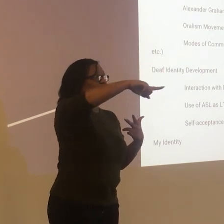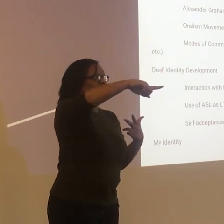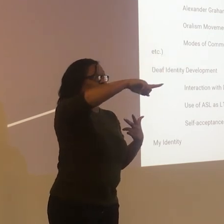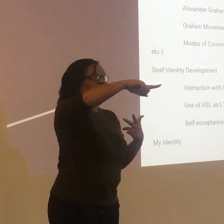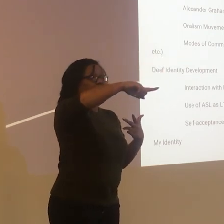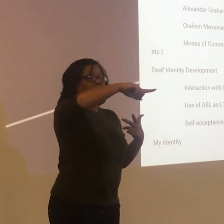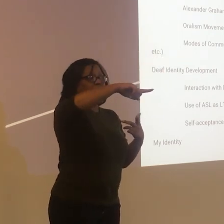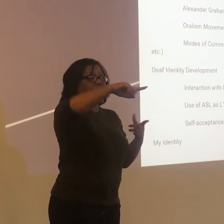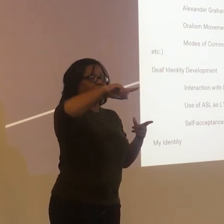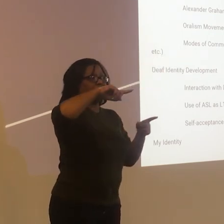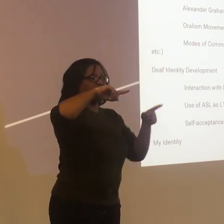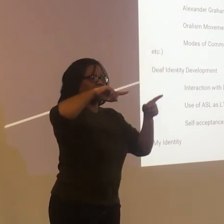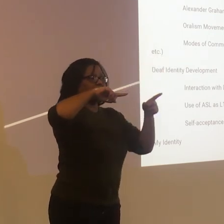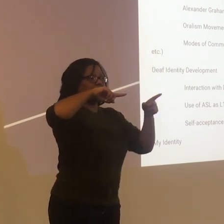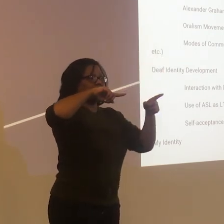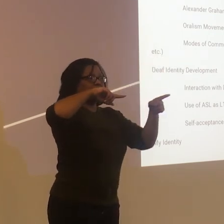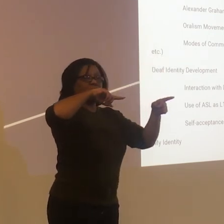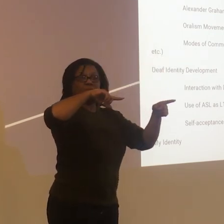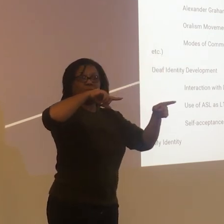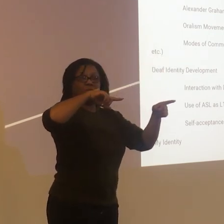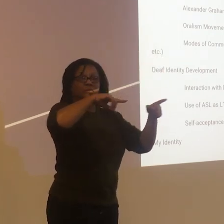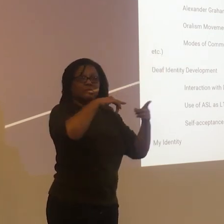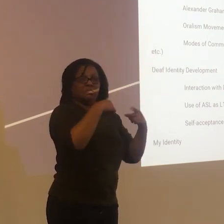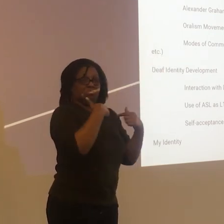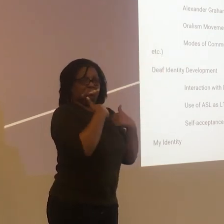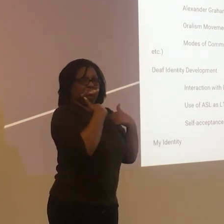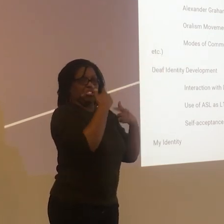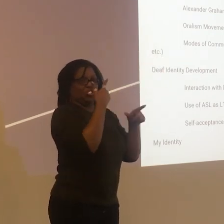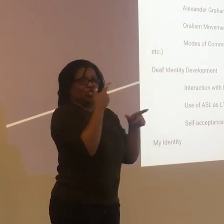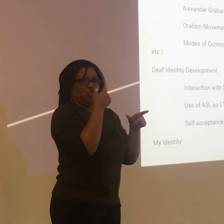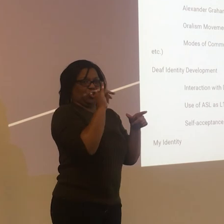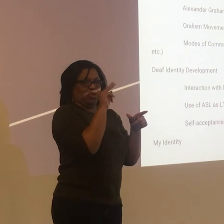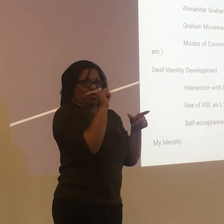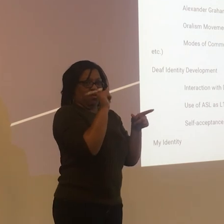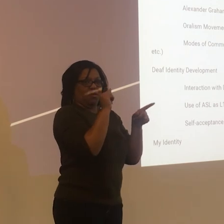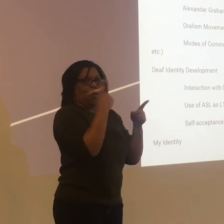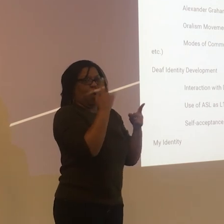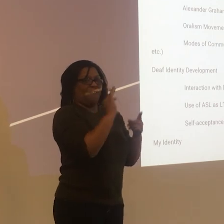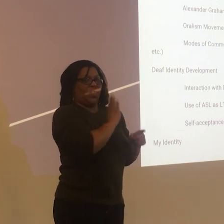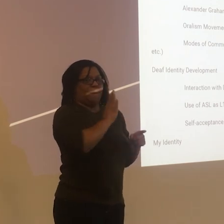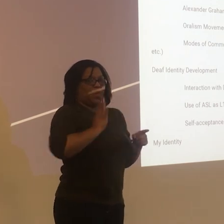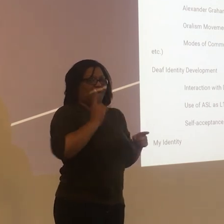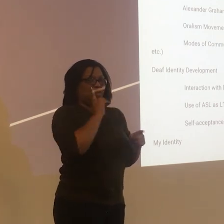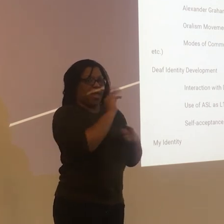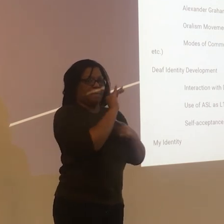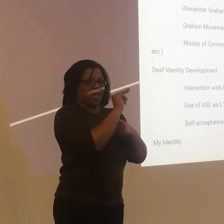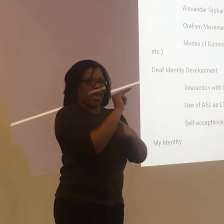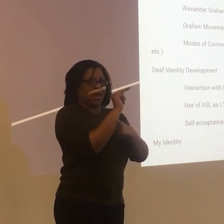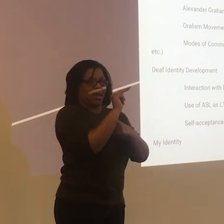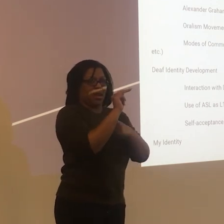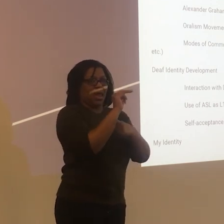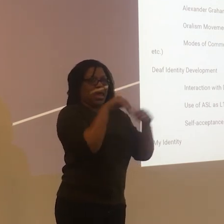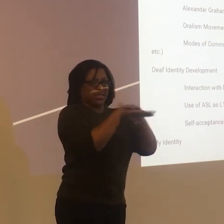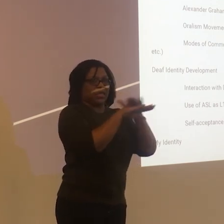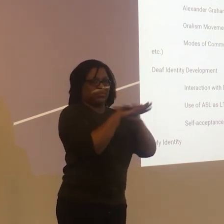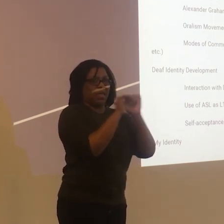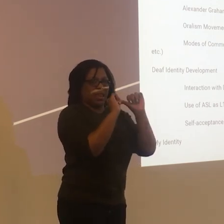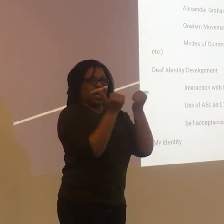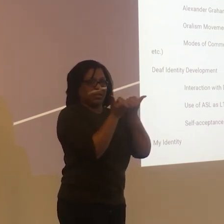There's also... Hi, this is Gina. One of the board members of MNA. I just wanted to say that we do have a list